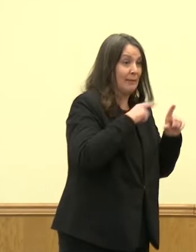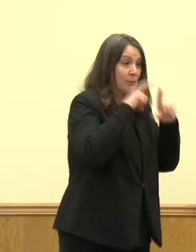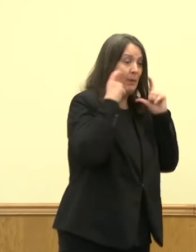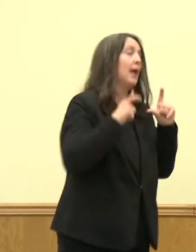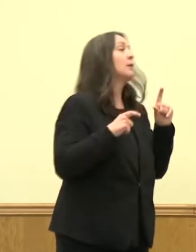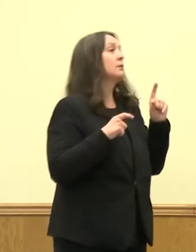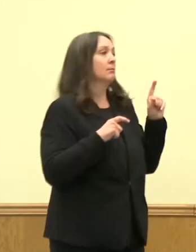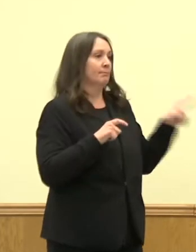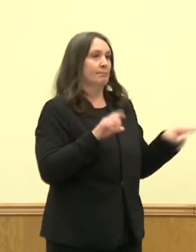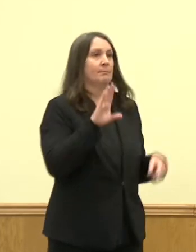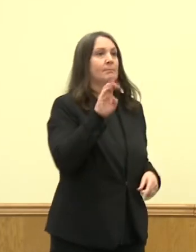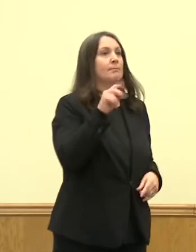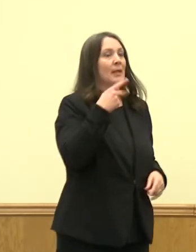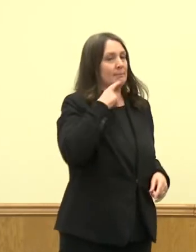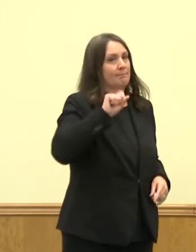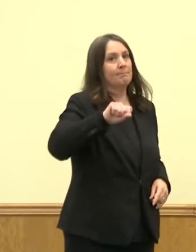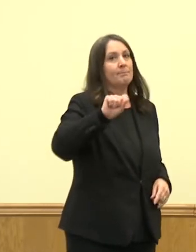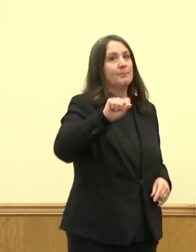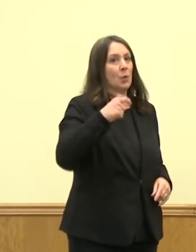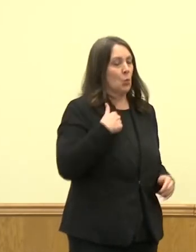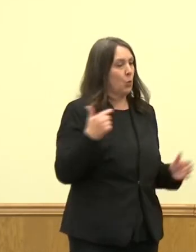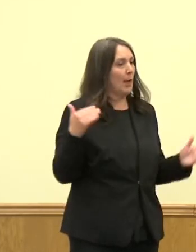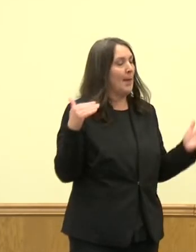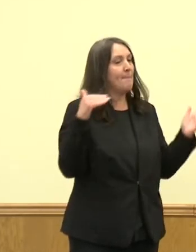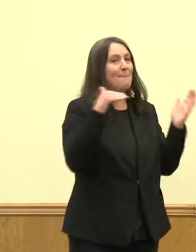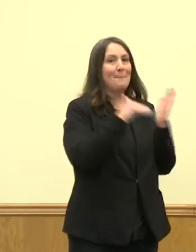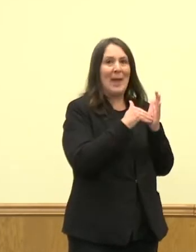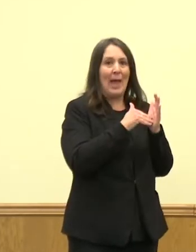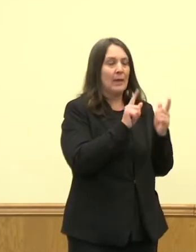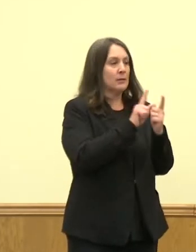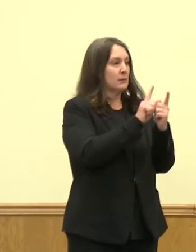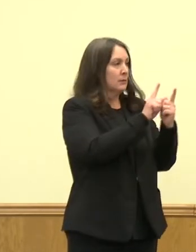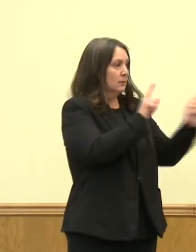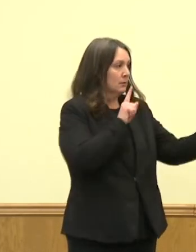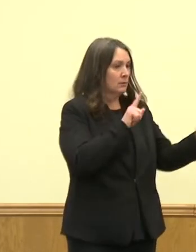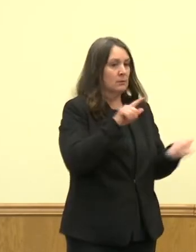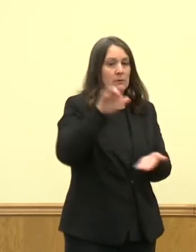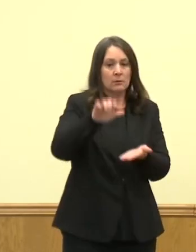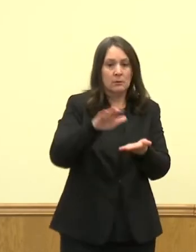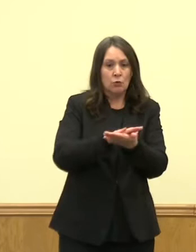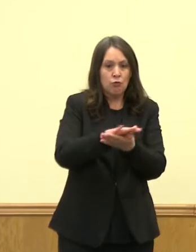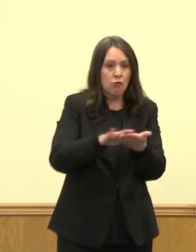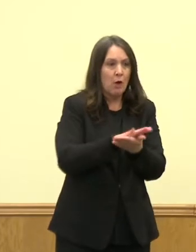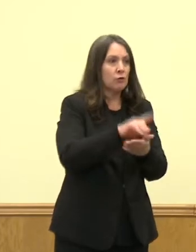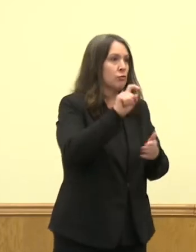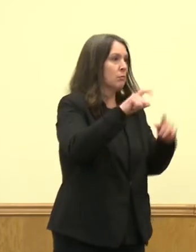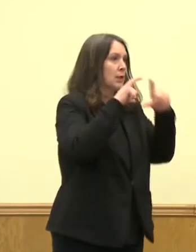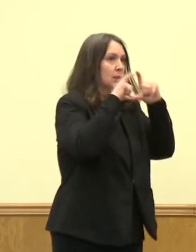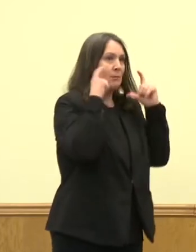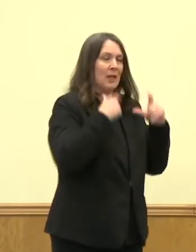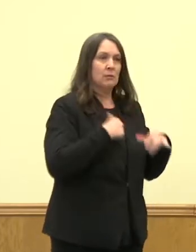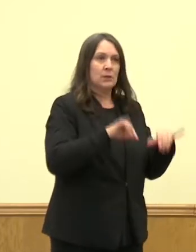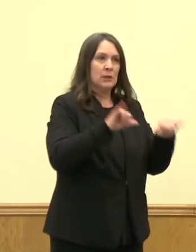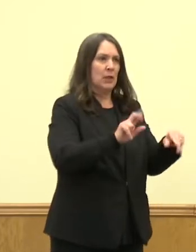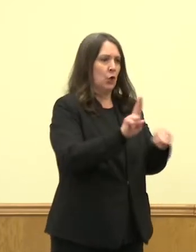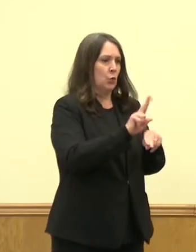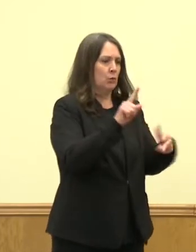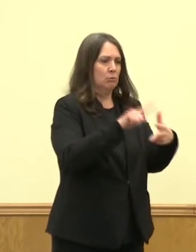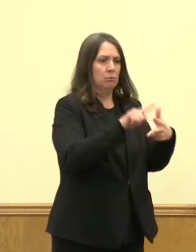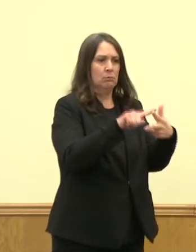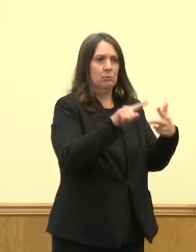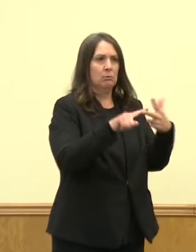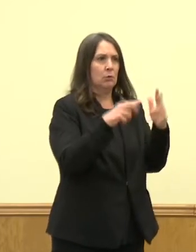It's back to the beginning of social distancing, washing your hands, and wearing a mask are our best strategies in that